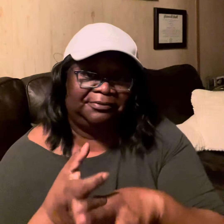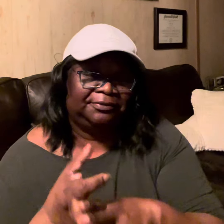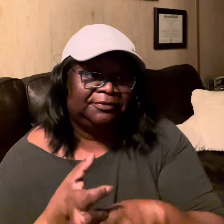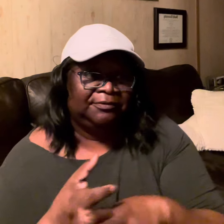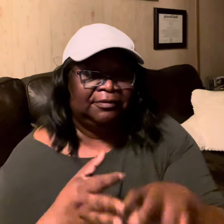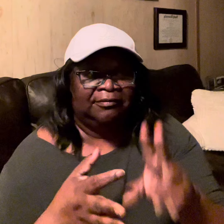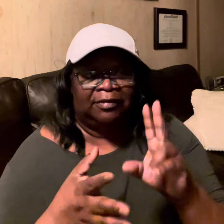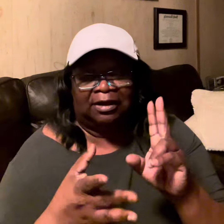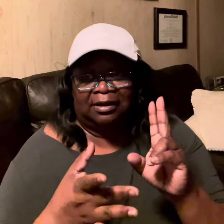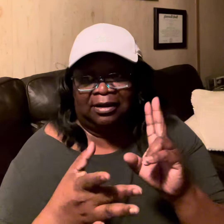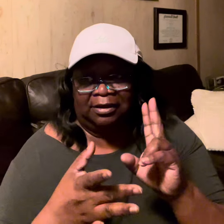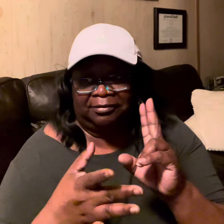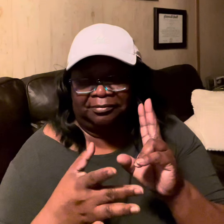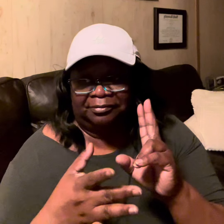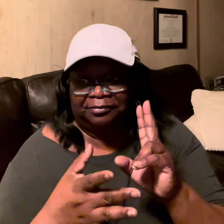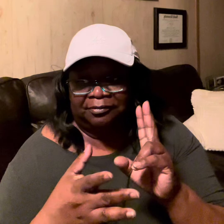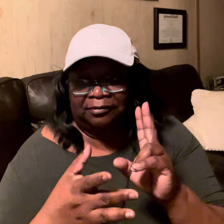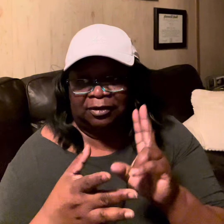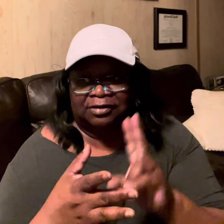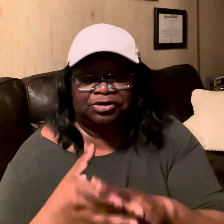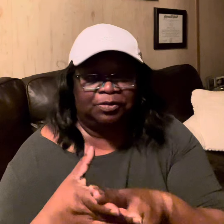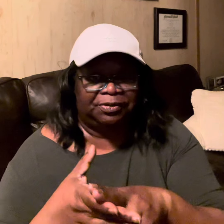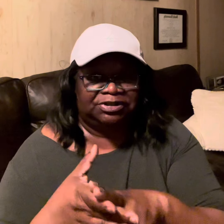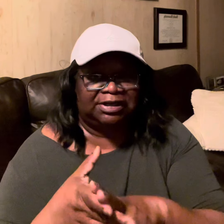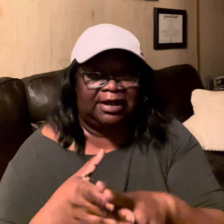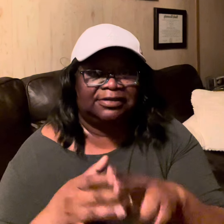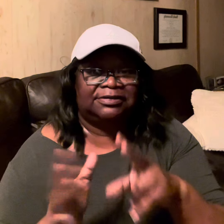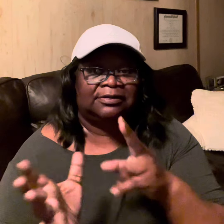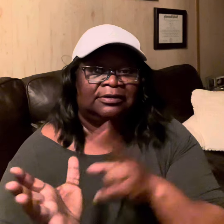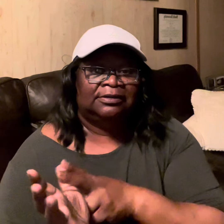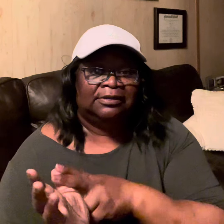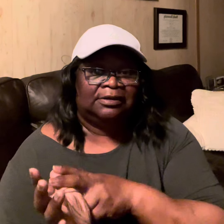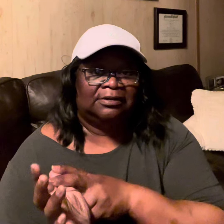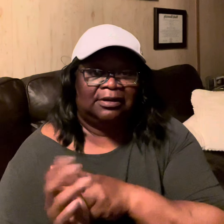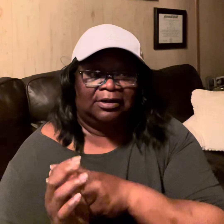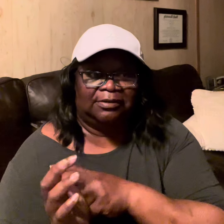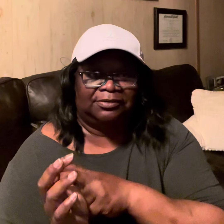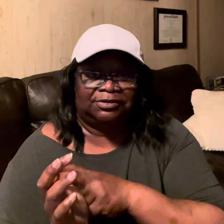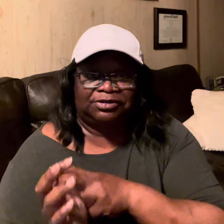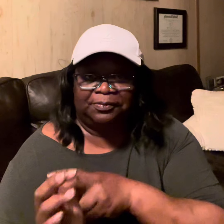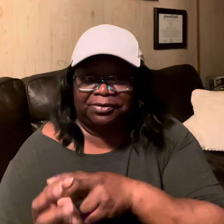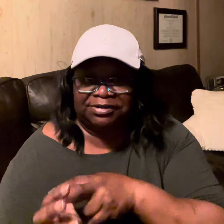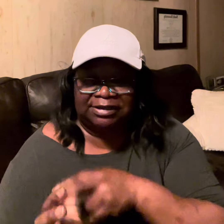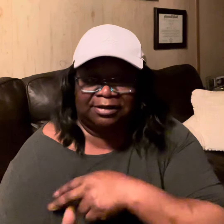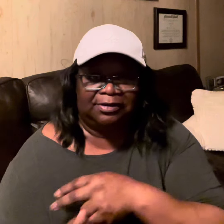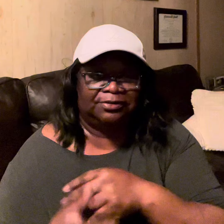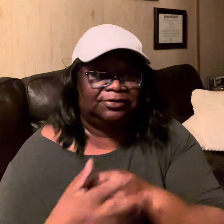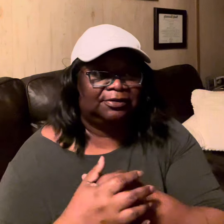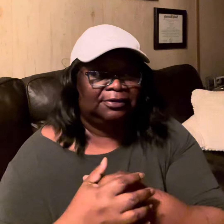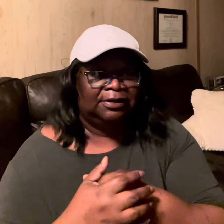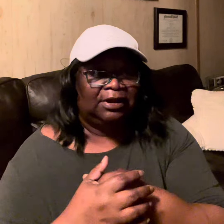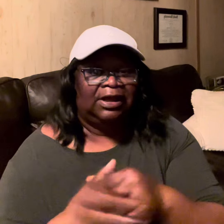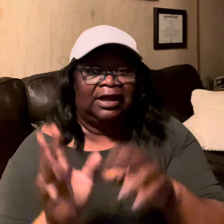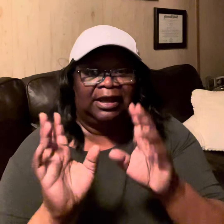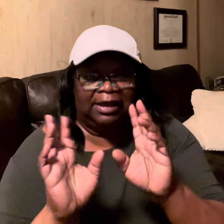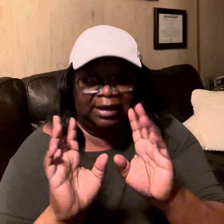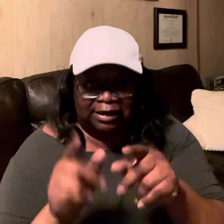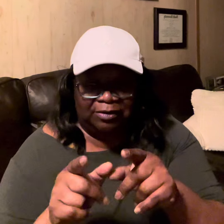um super chats um super stickers anyway